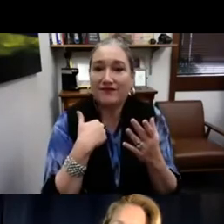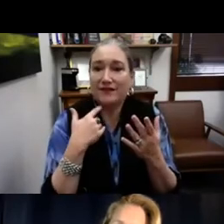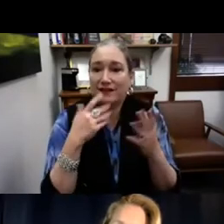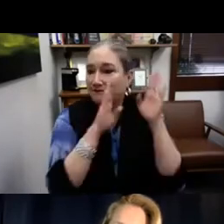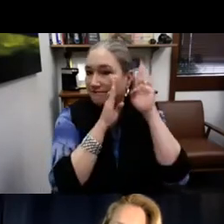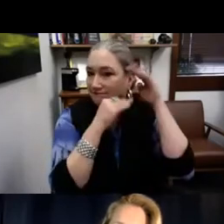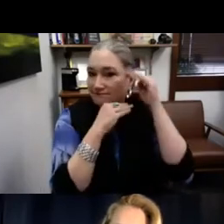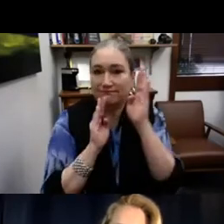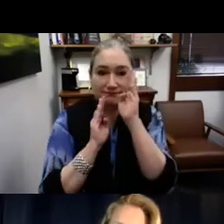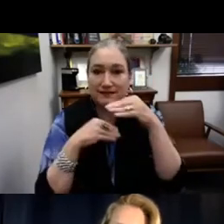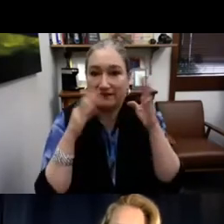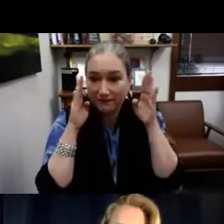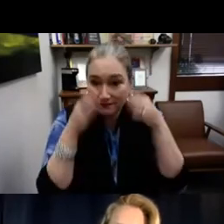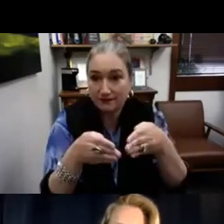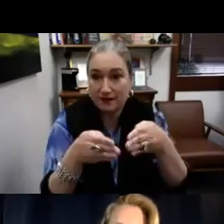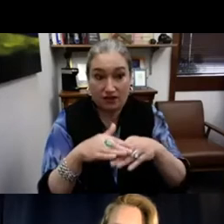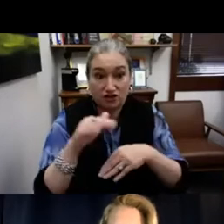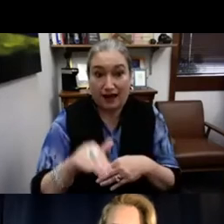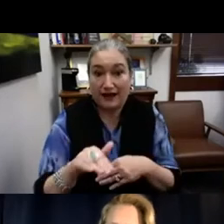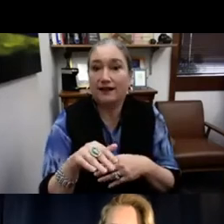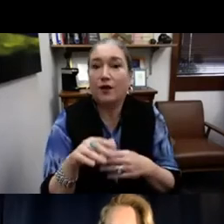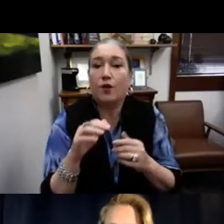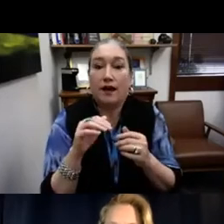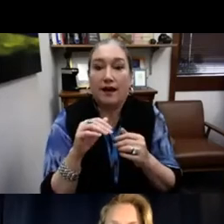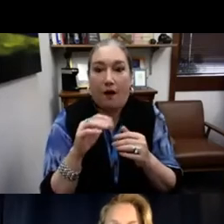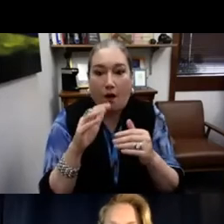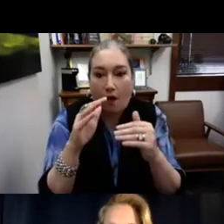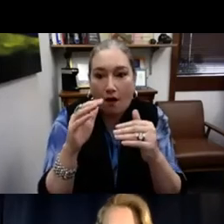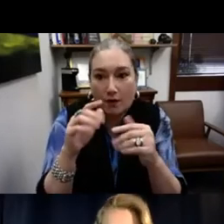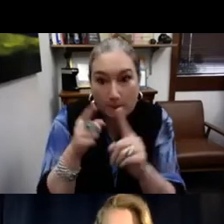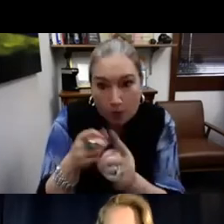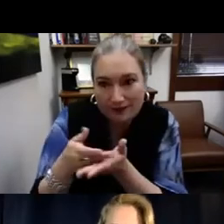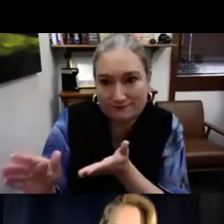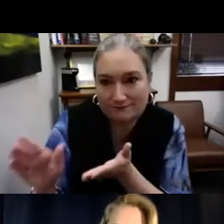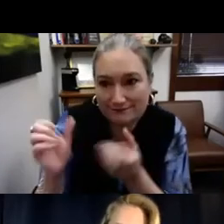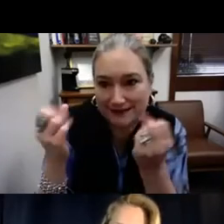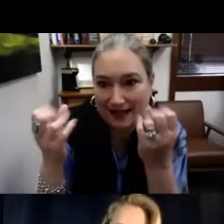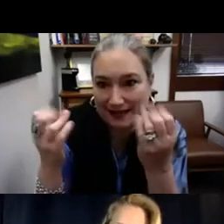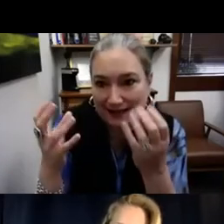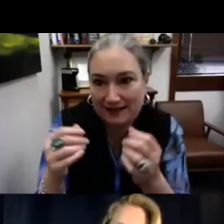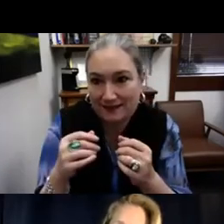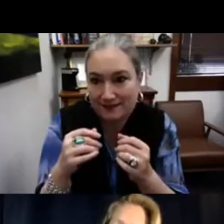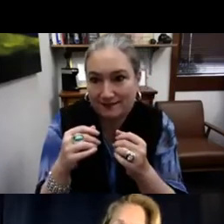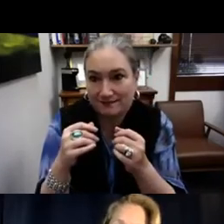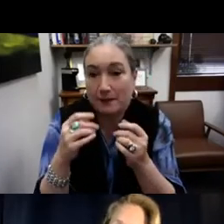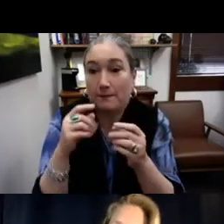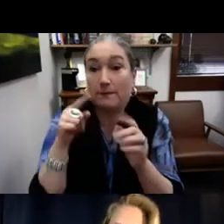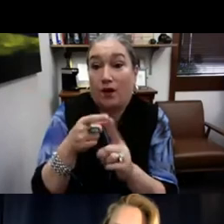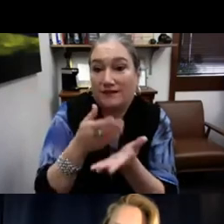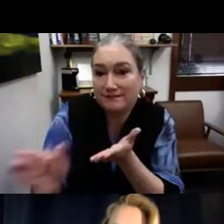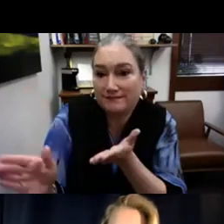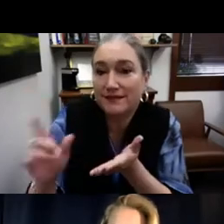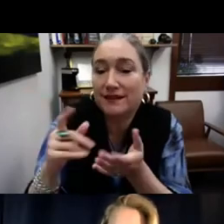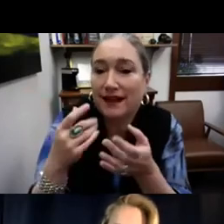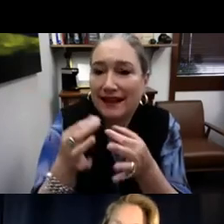So the medical education professional is only focusing on their hearing ability or speech ability and often